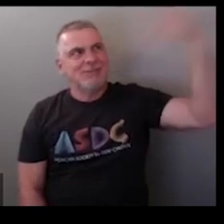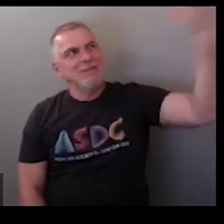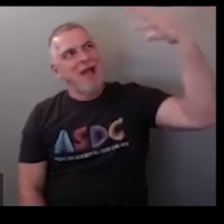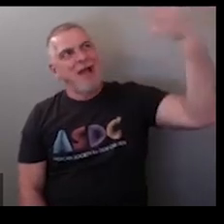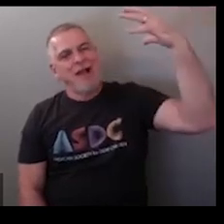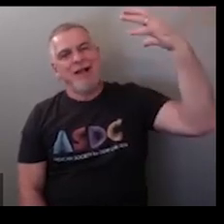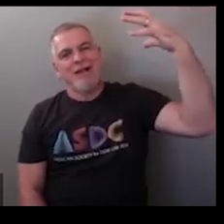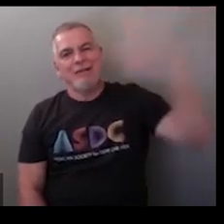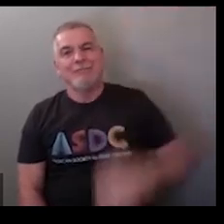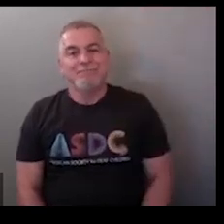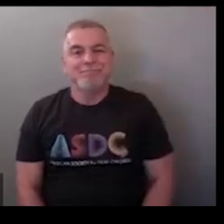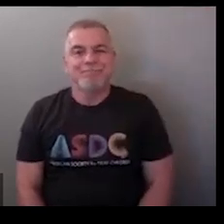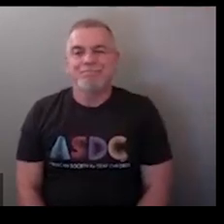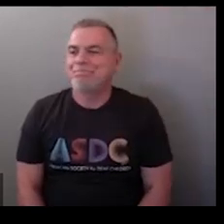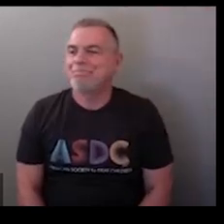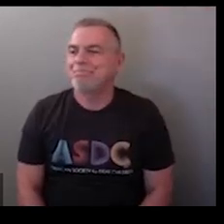sun